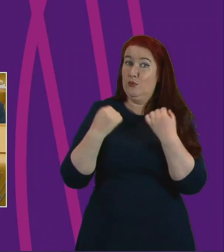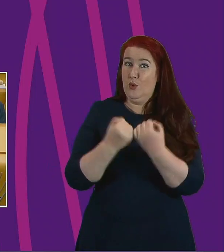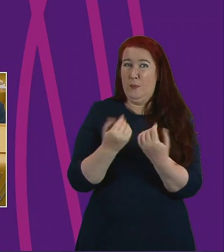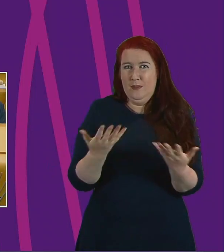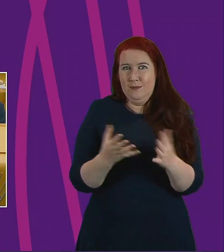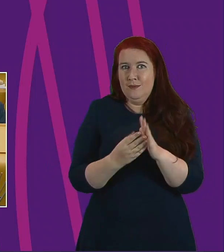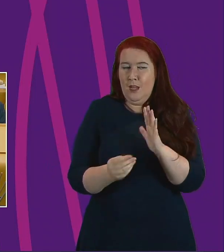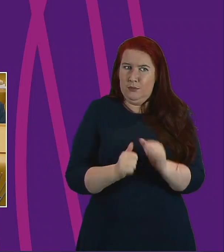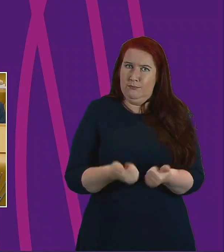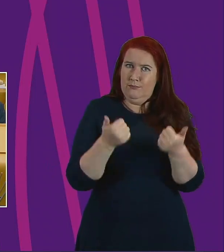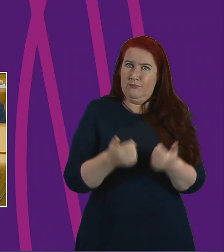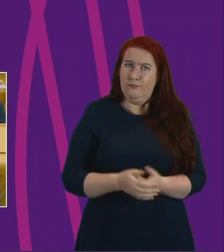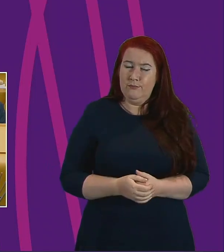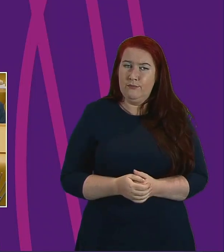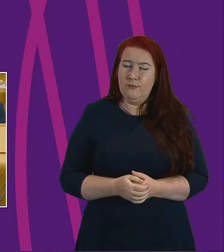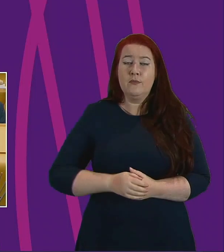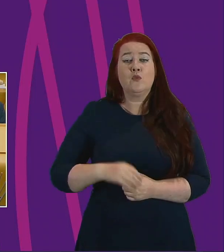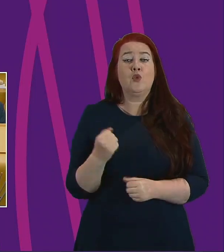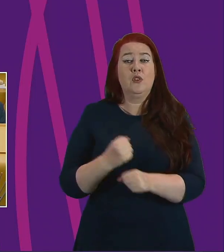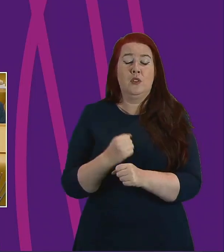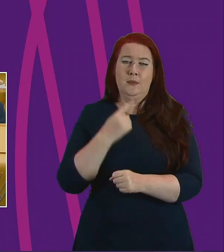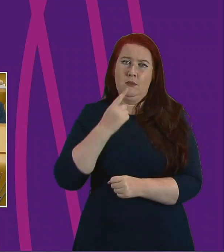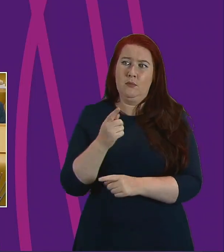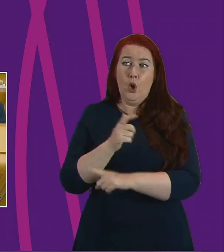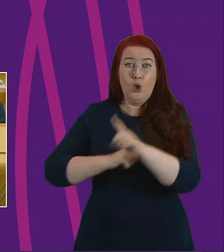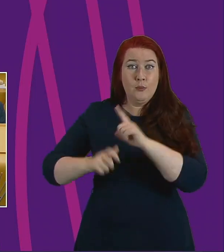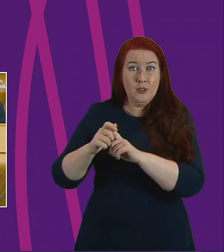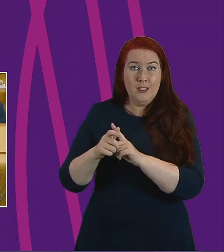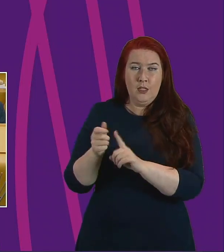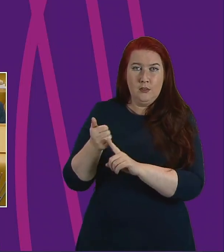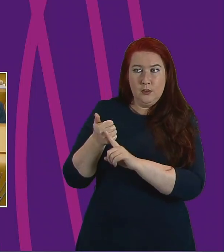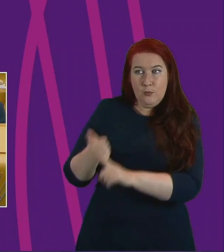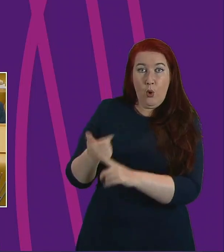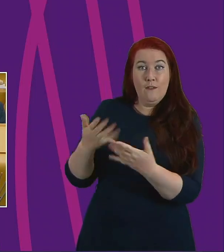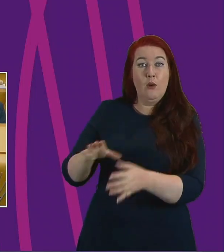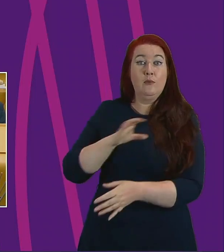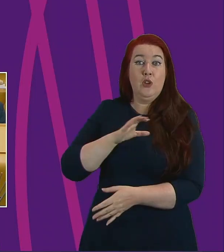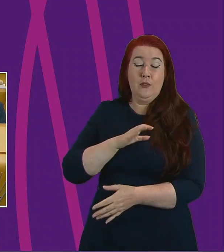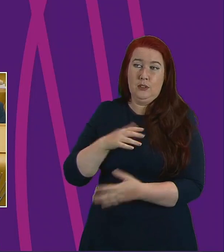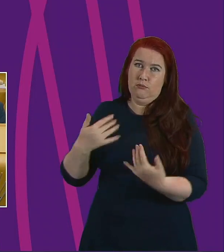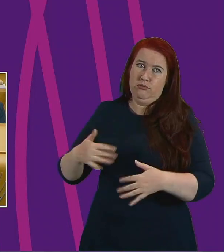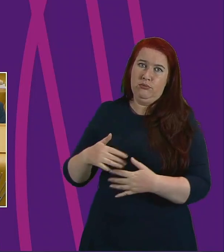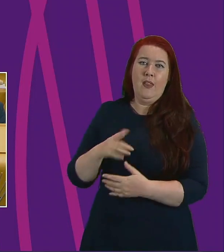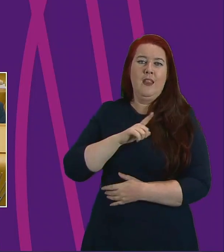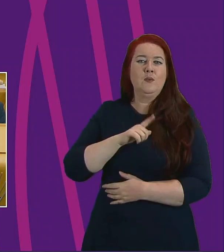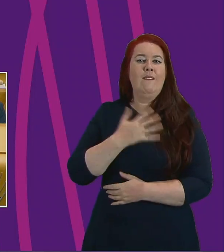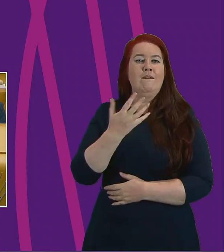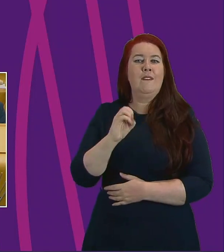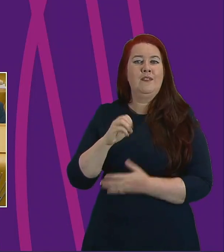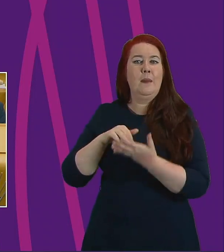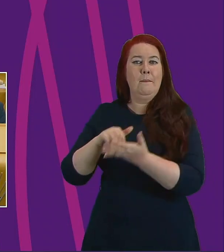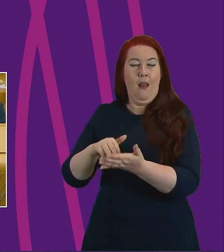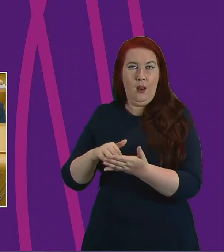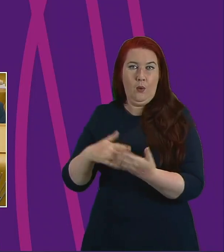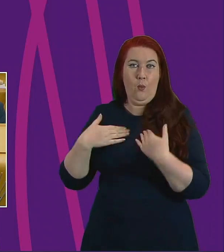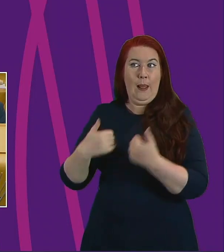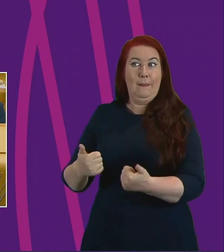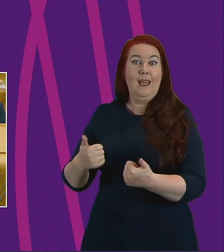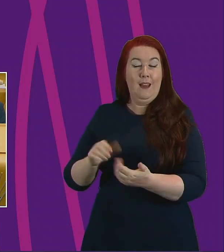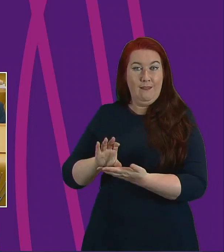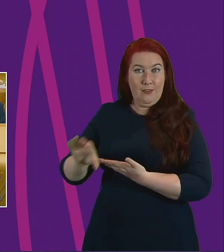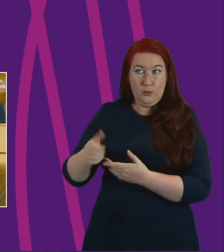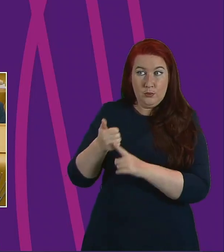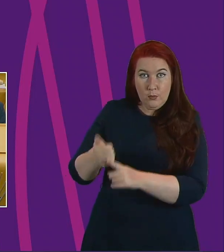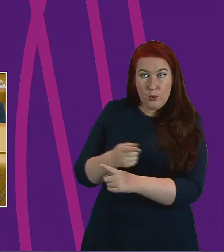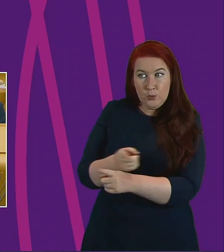recognises the value of charity organisations community support and therefore the £50 million wellbeing fund to help and support those most vulnerable to the virus